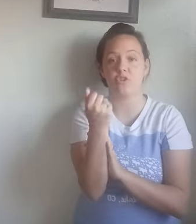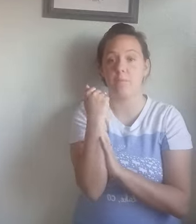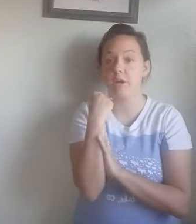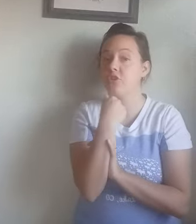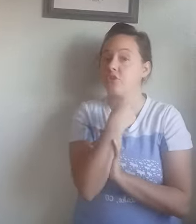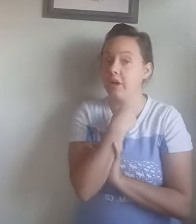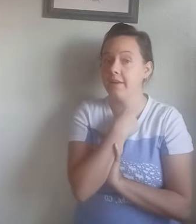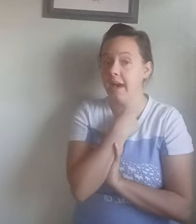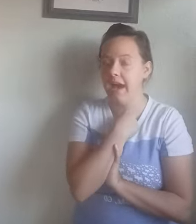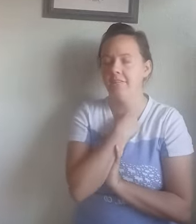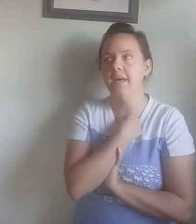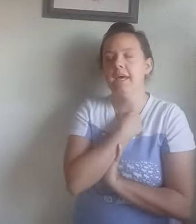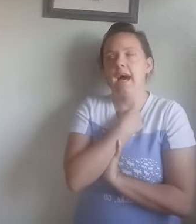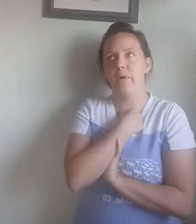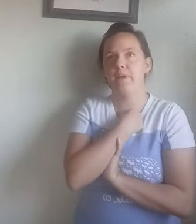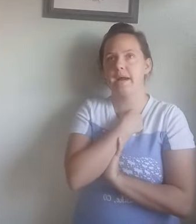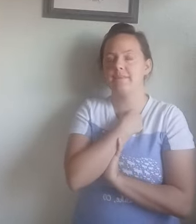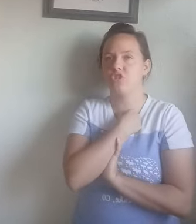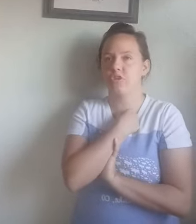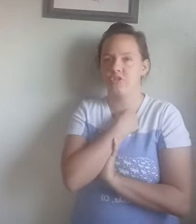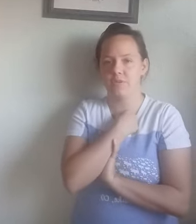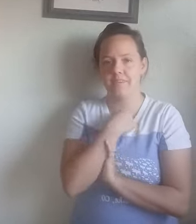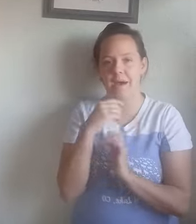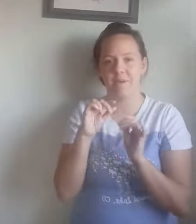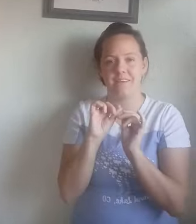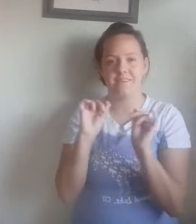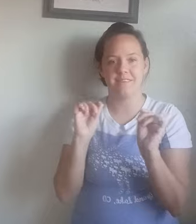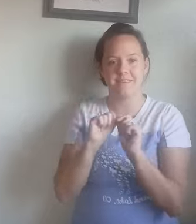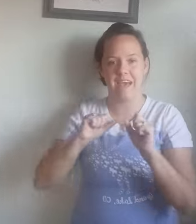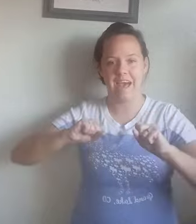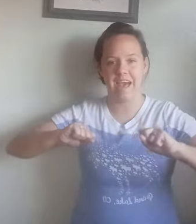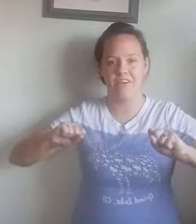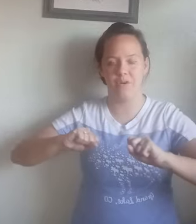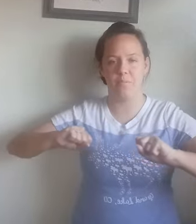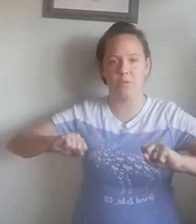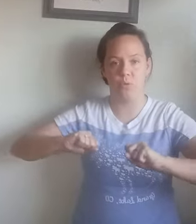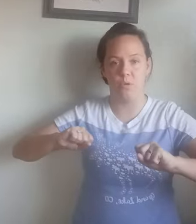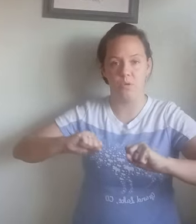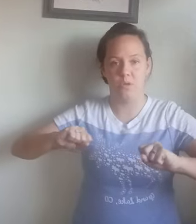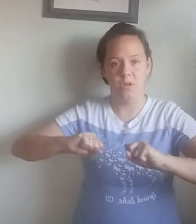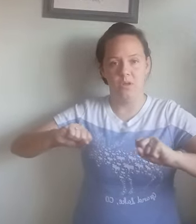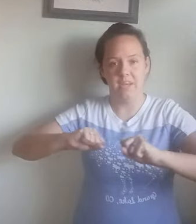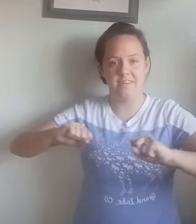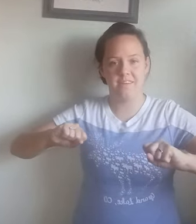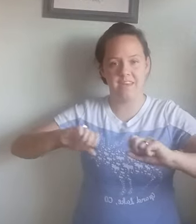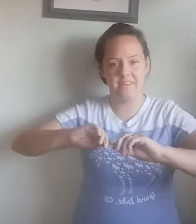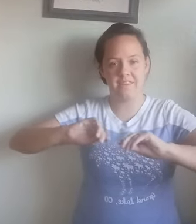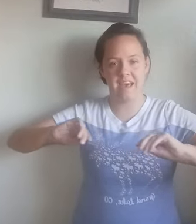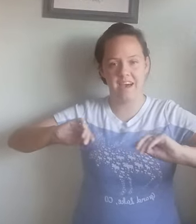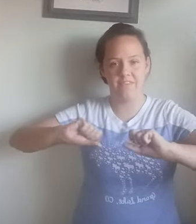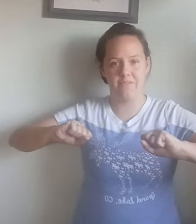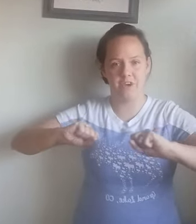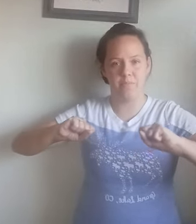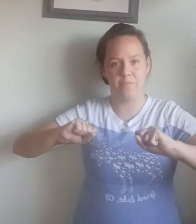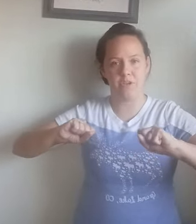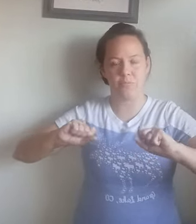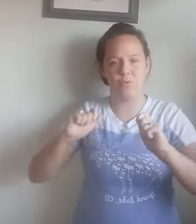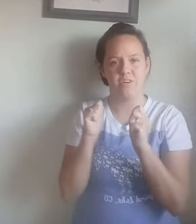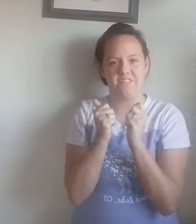I'm already starting to have, I would not suggest using that because it doesn't have a pull. It doesn't have a very much pull. It's